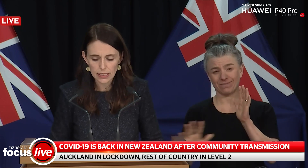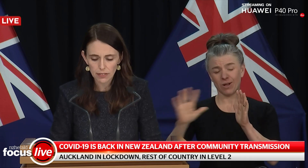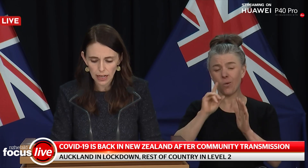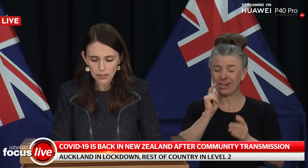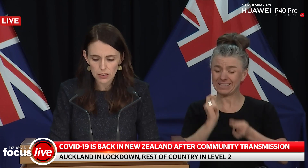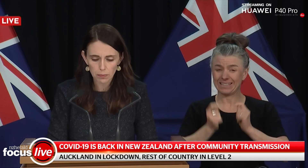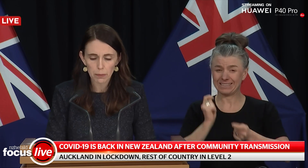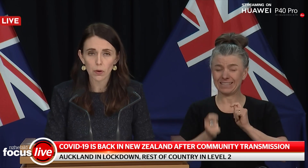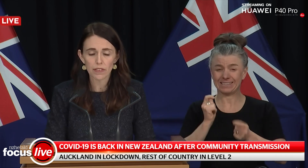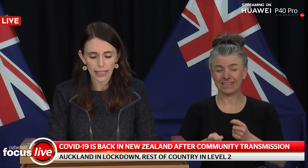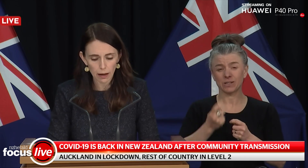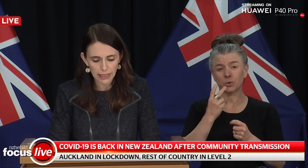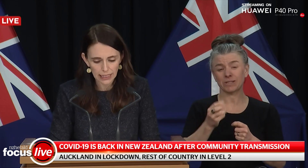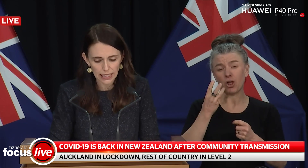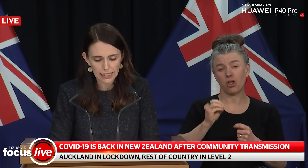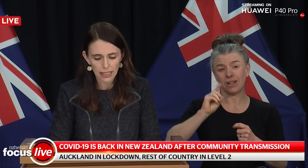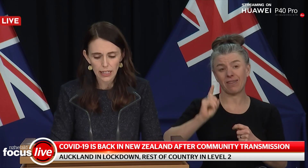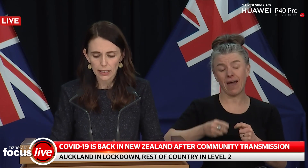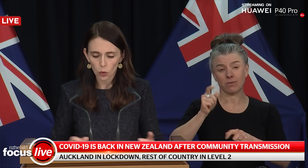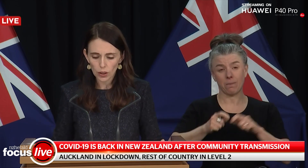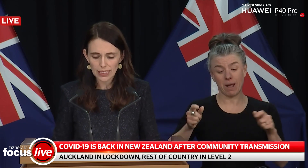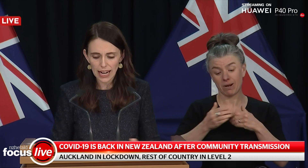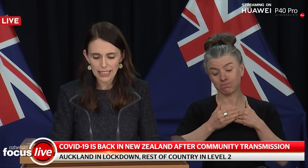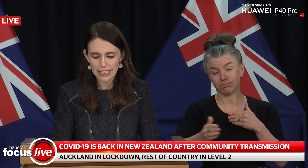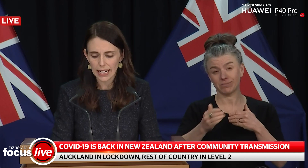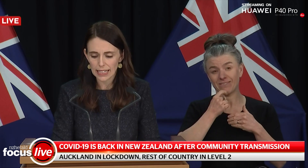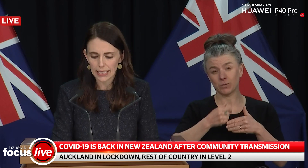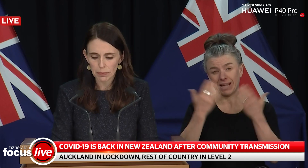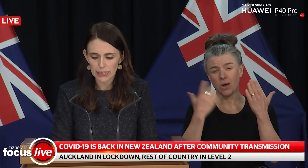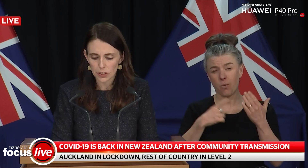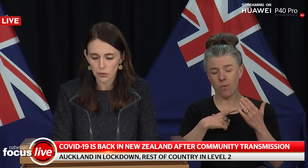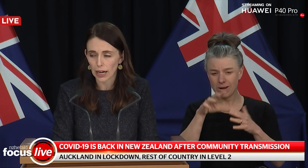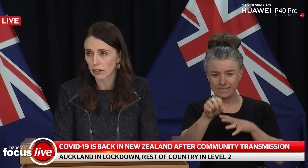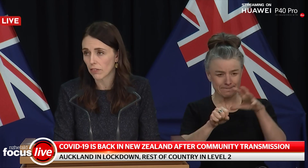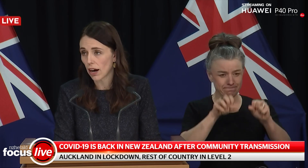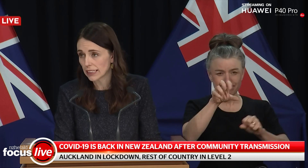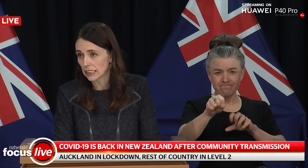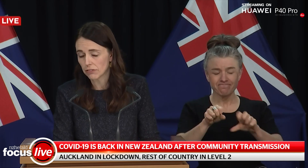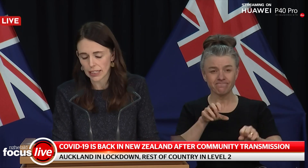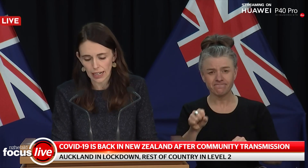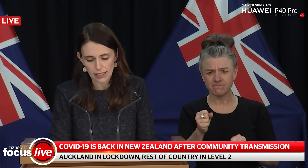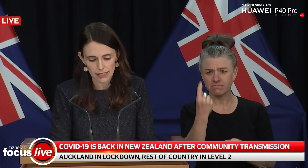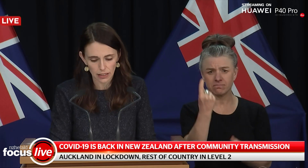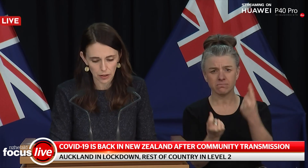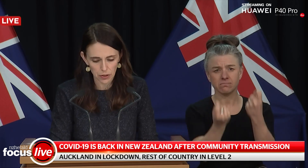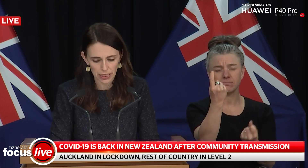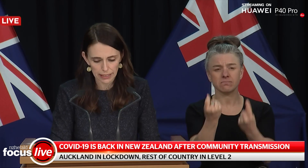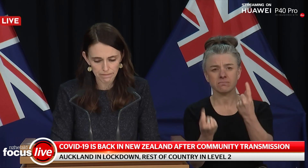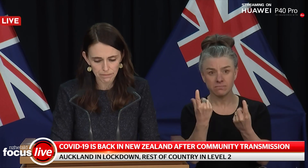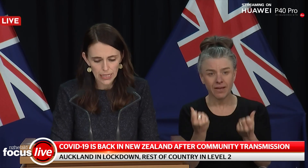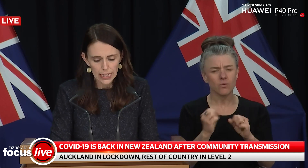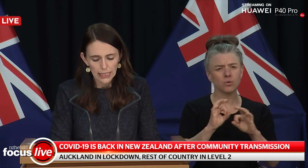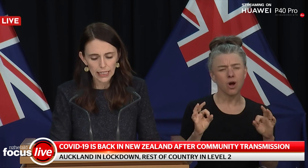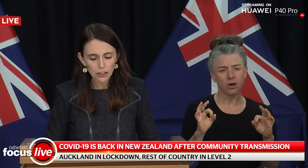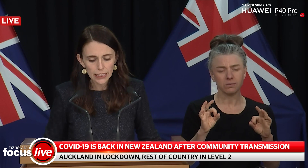test tens of thousands of people over the coming days in order to understand any potential unidentified cases in the community.